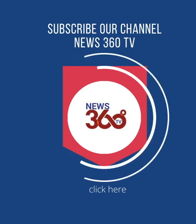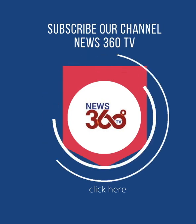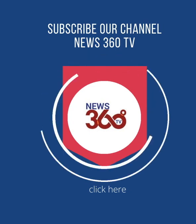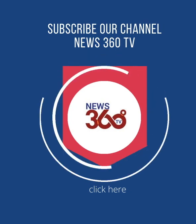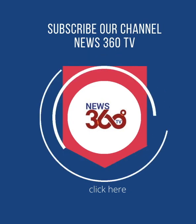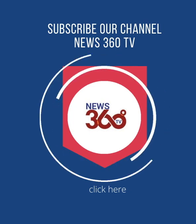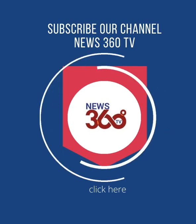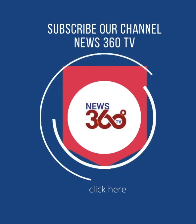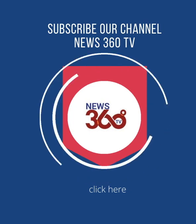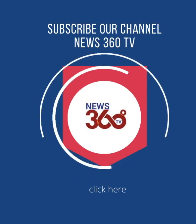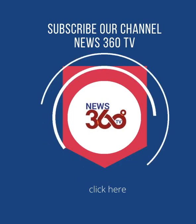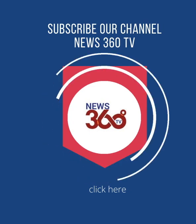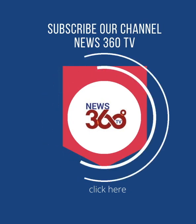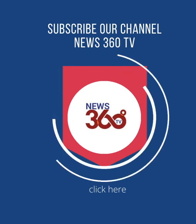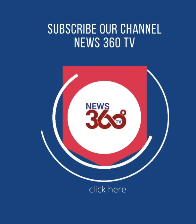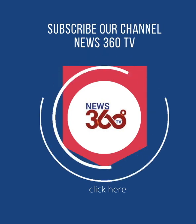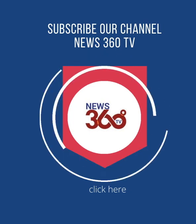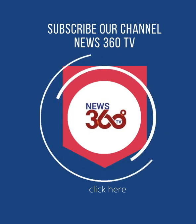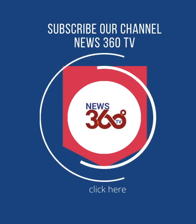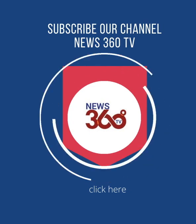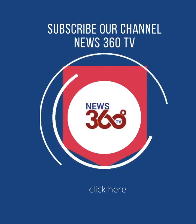Say yes. We'll sorry. We'll be sorry. You